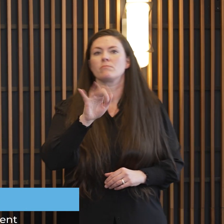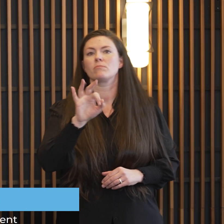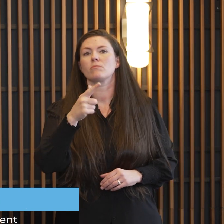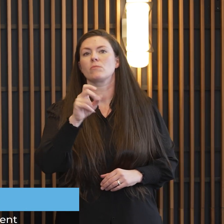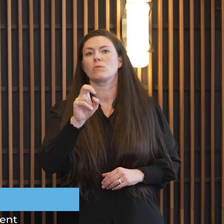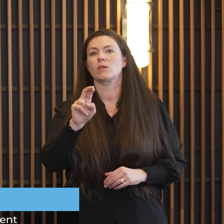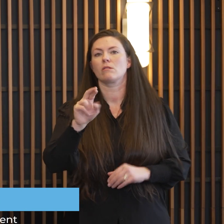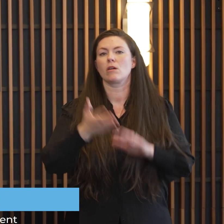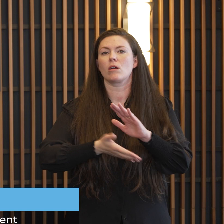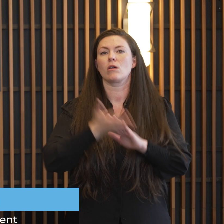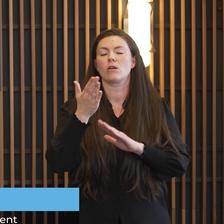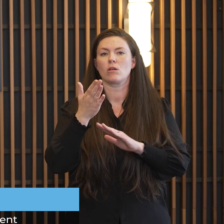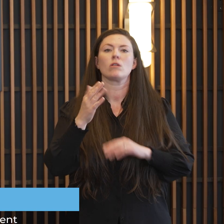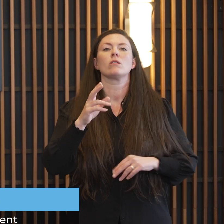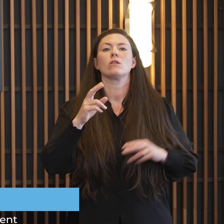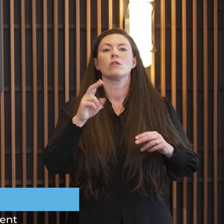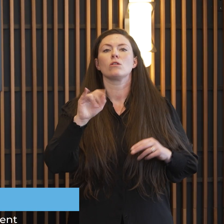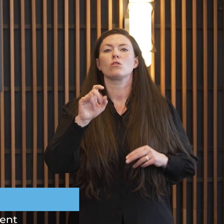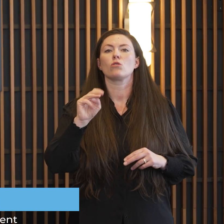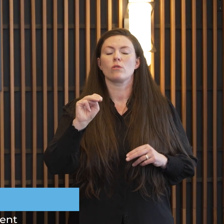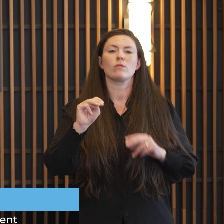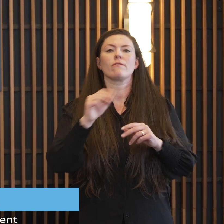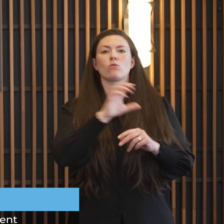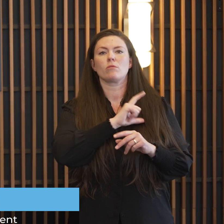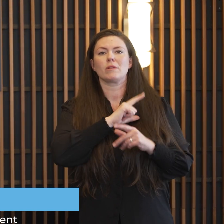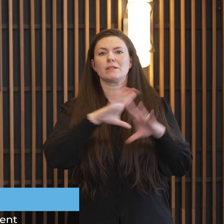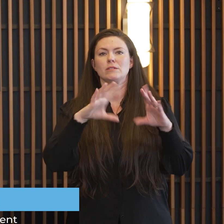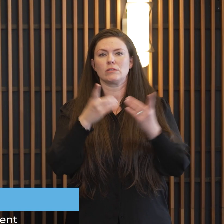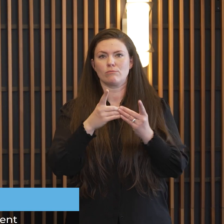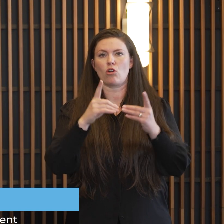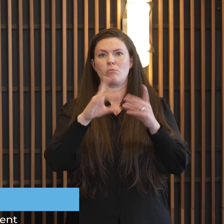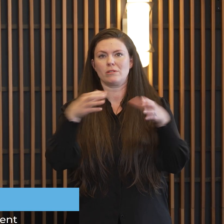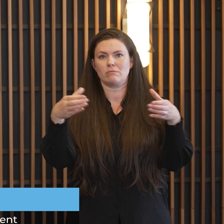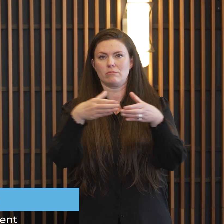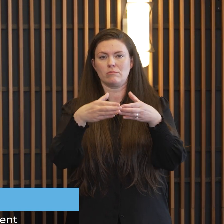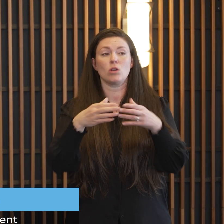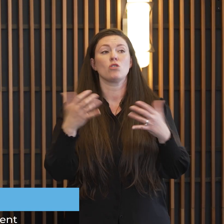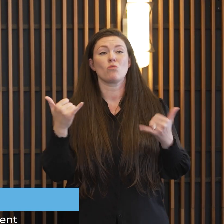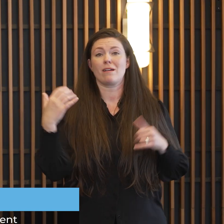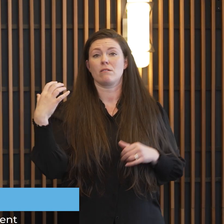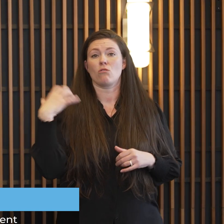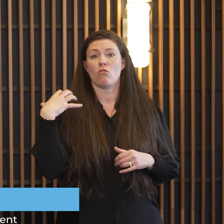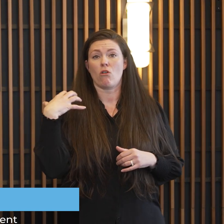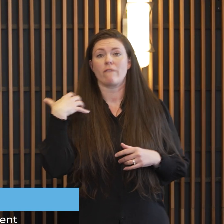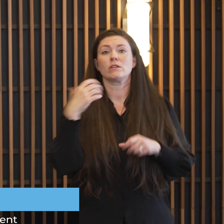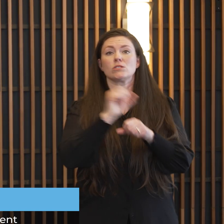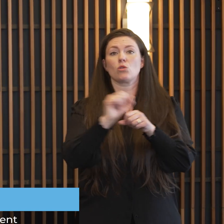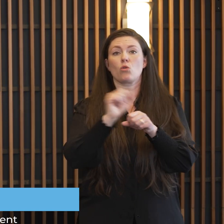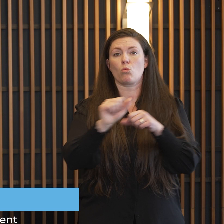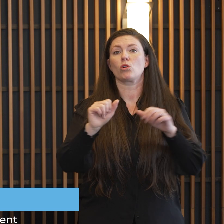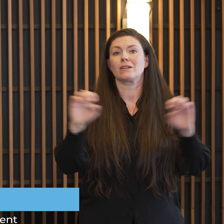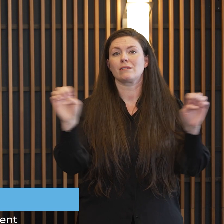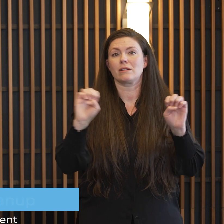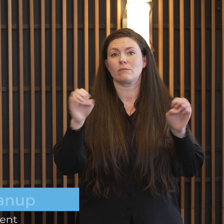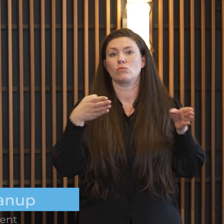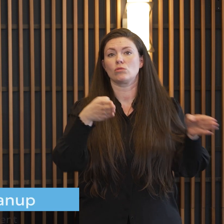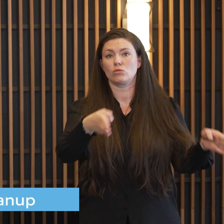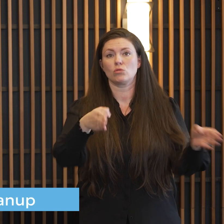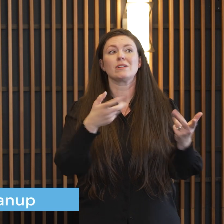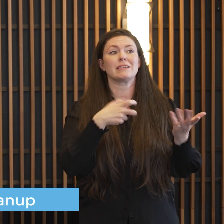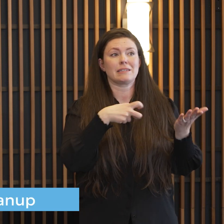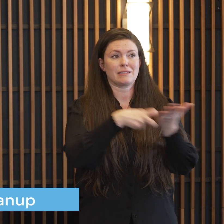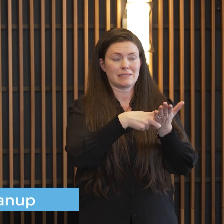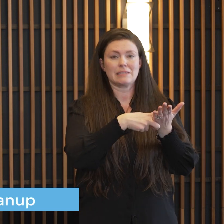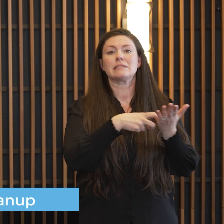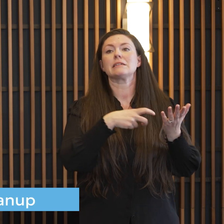operations uniform service division police department officers are currently working emergency snow routes ticketing and